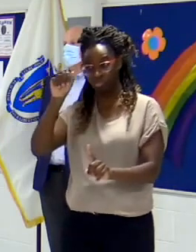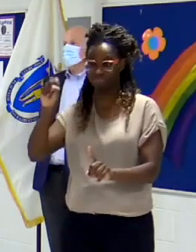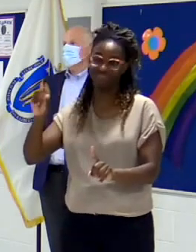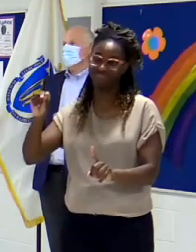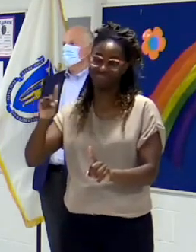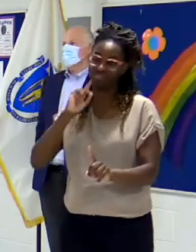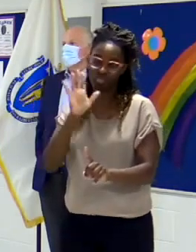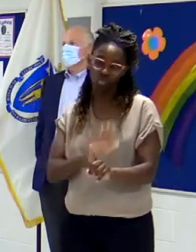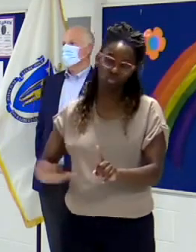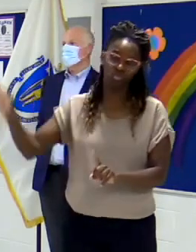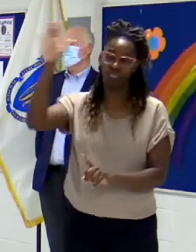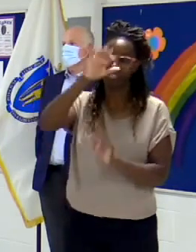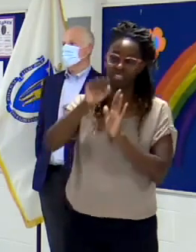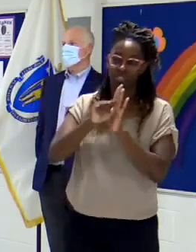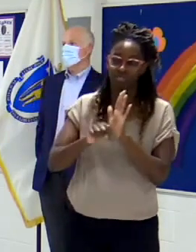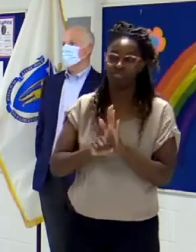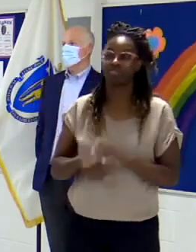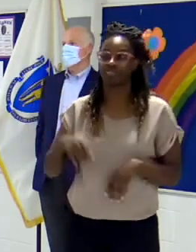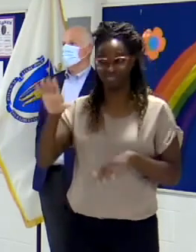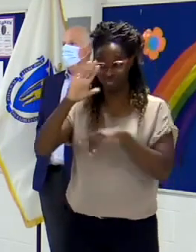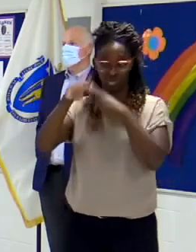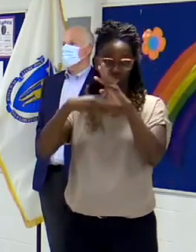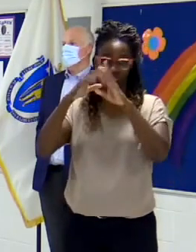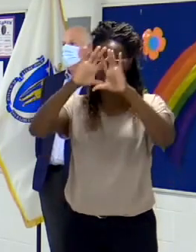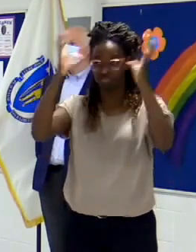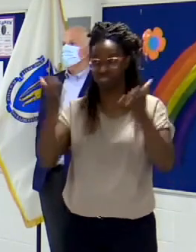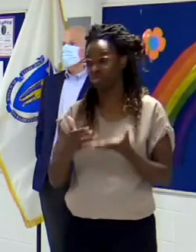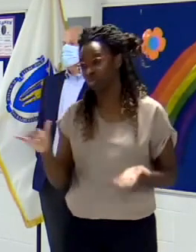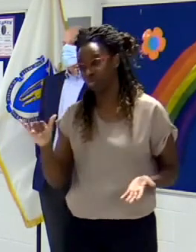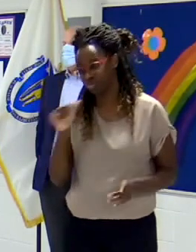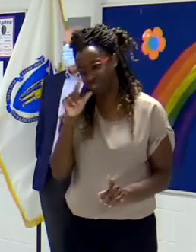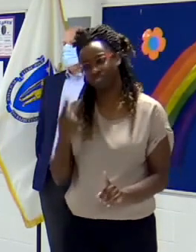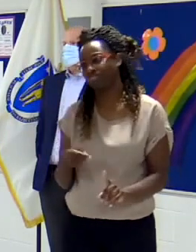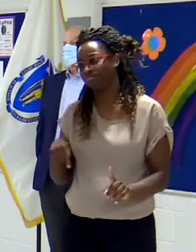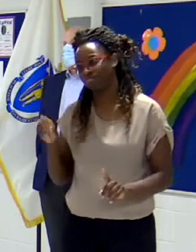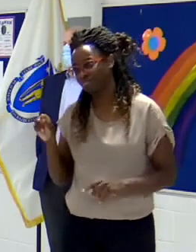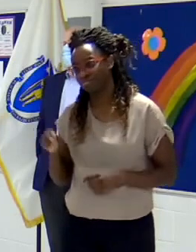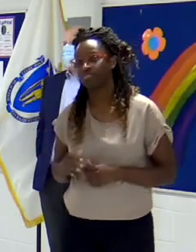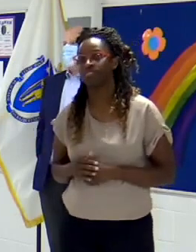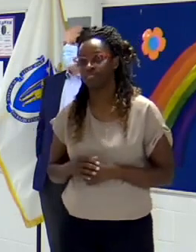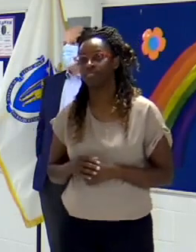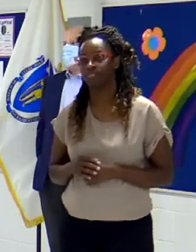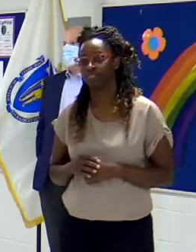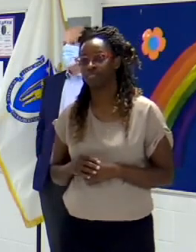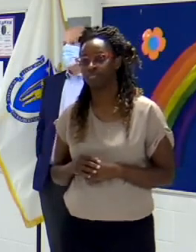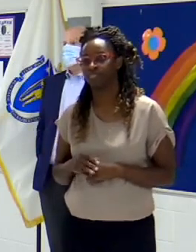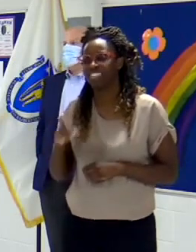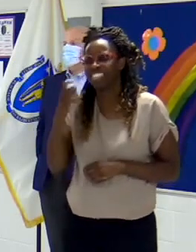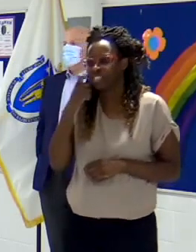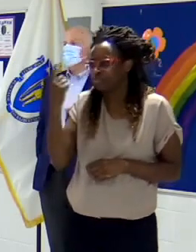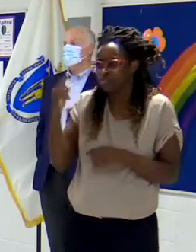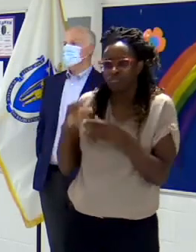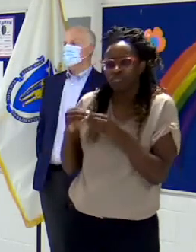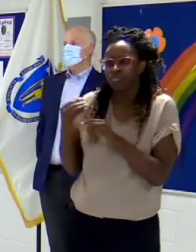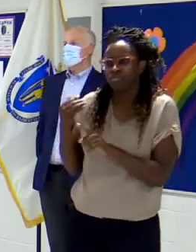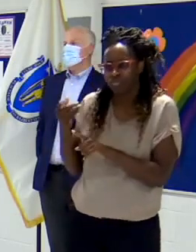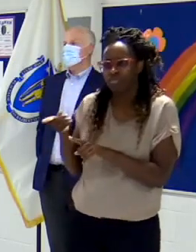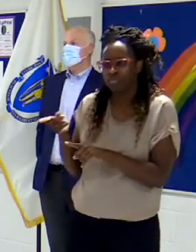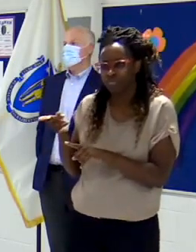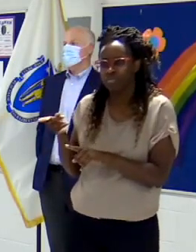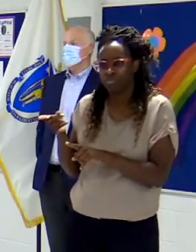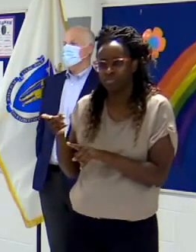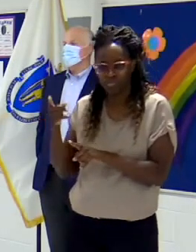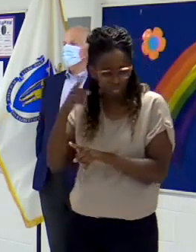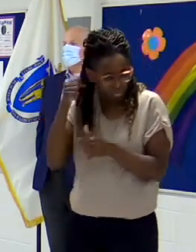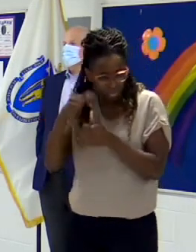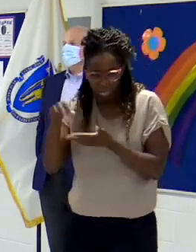country and frankly most of the Western world. And, and there's a great story that just got posted that was in the Washington Post